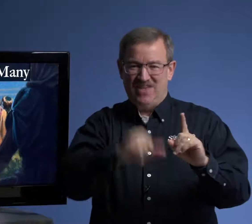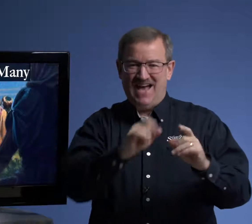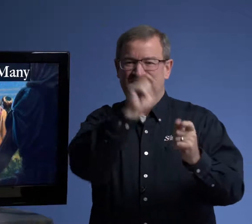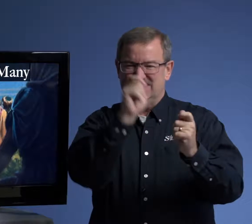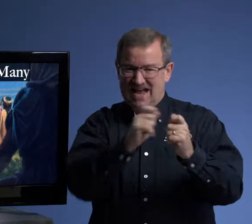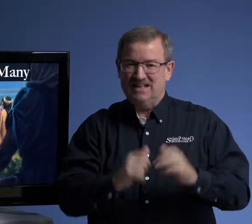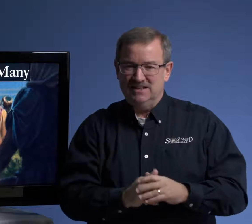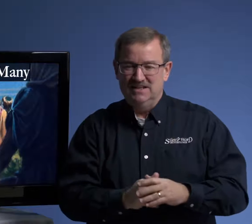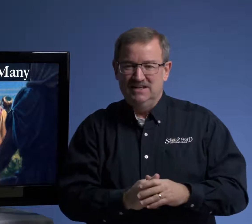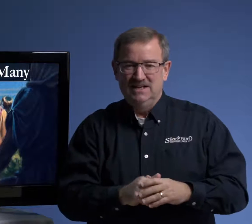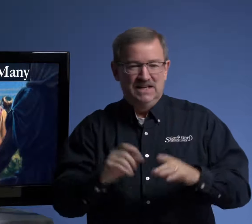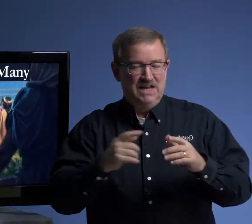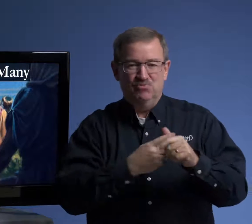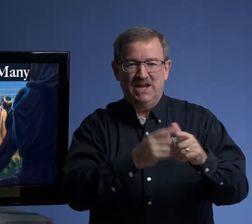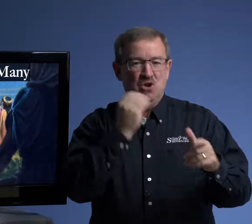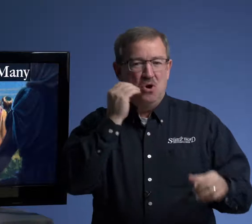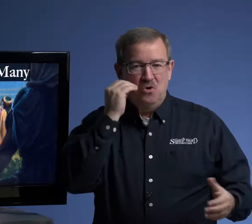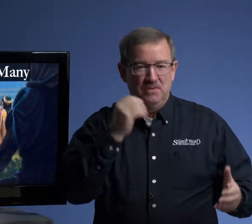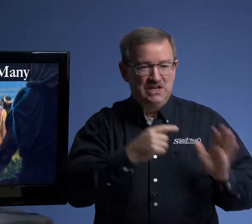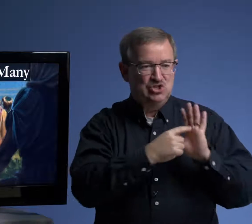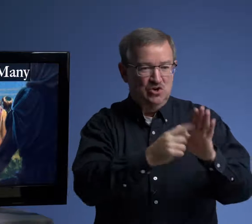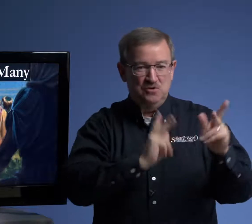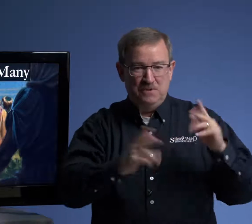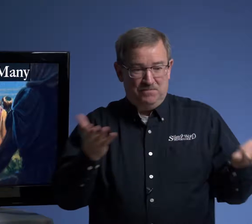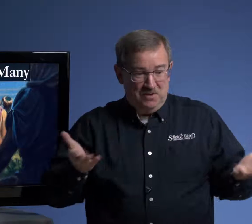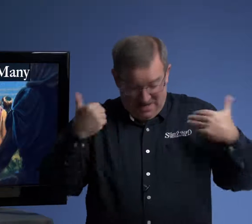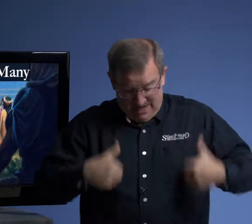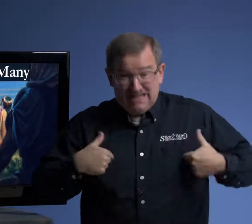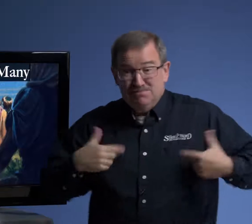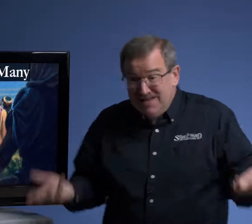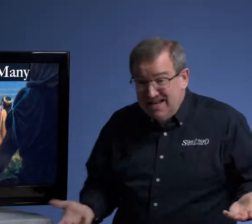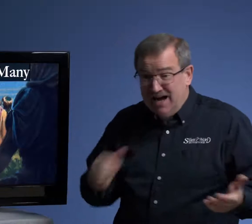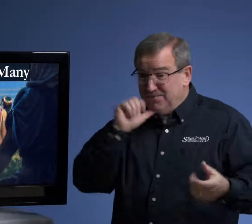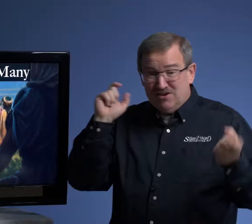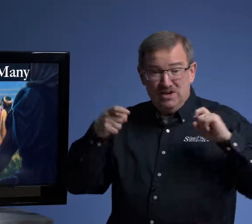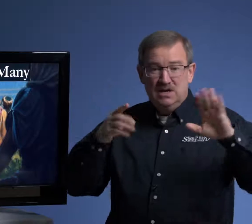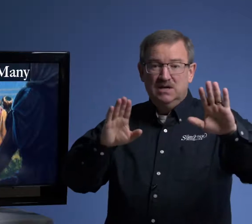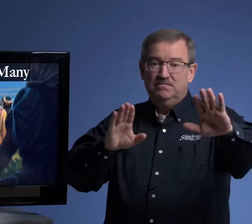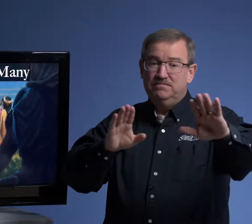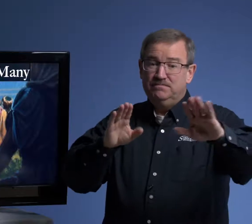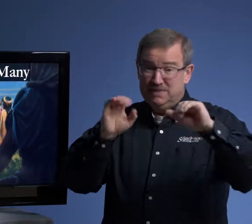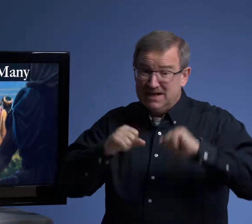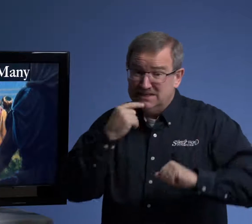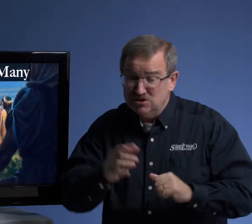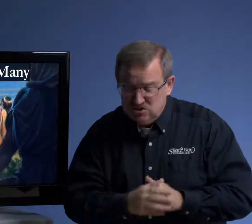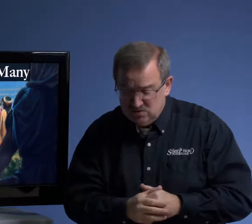that exactly. He ran home. He showed the people, it's me. I'm not crazy. May I say to you,